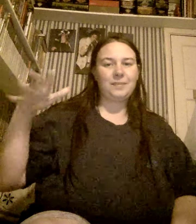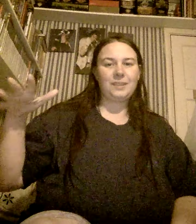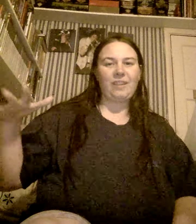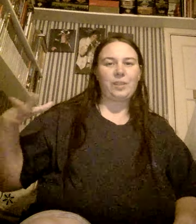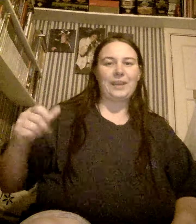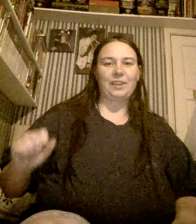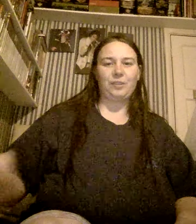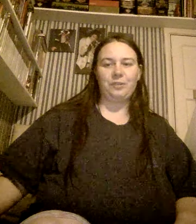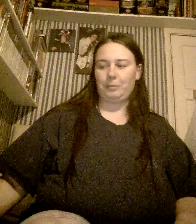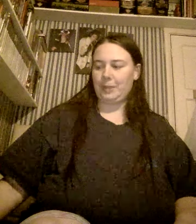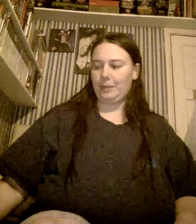I'll have the back up a bit.